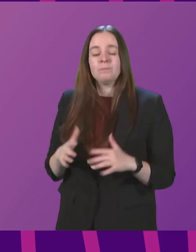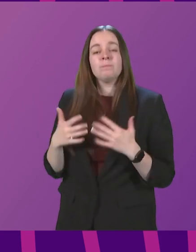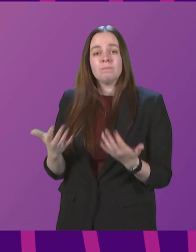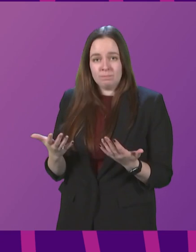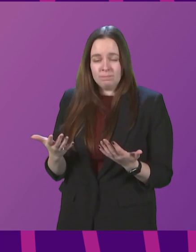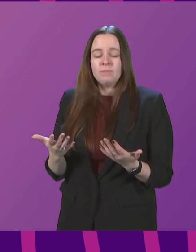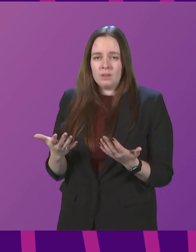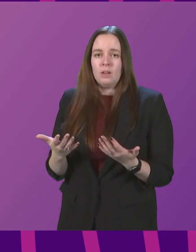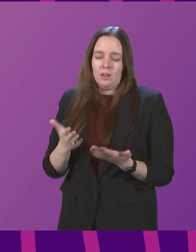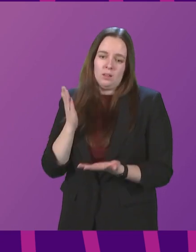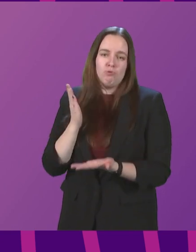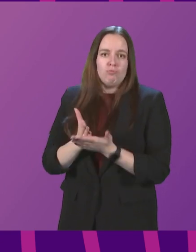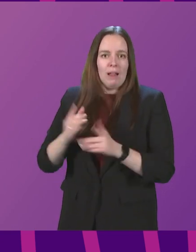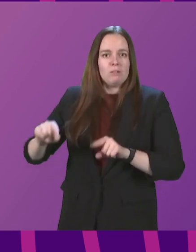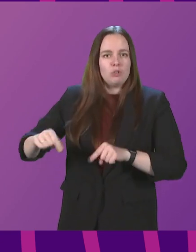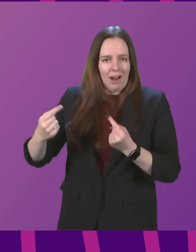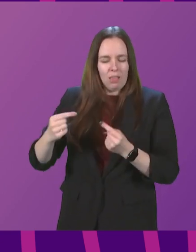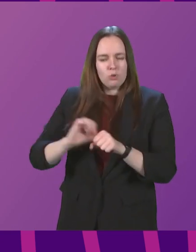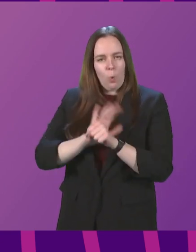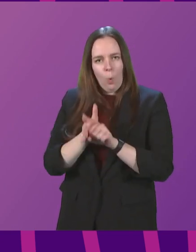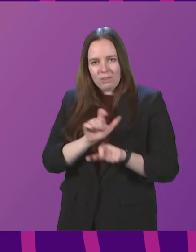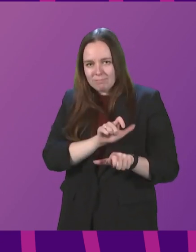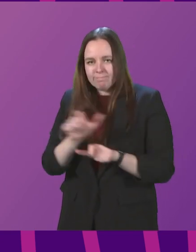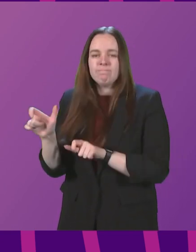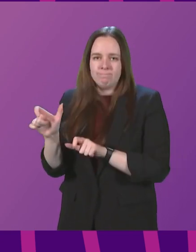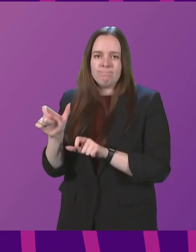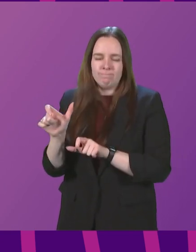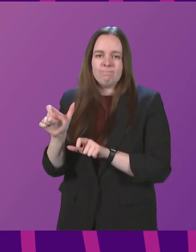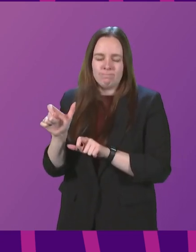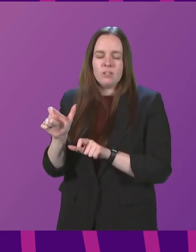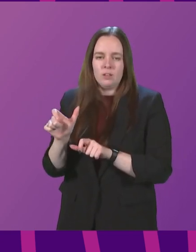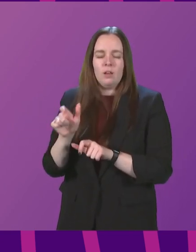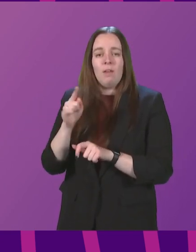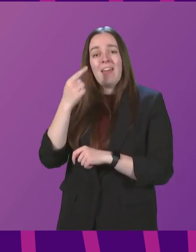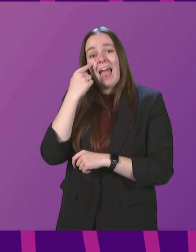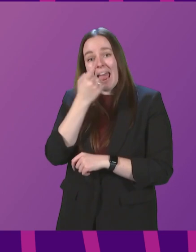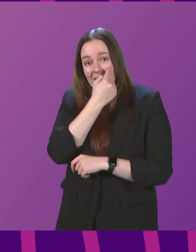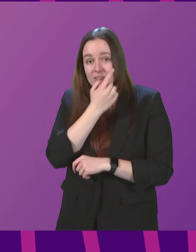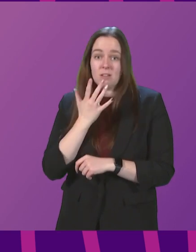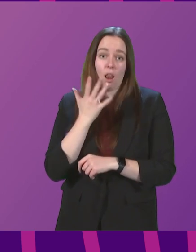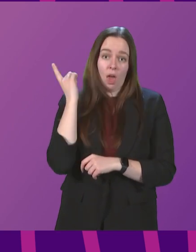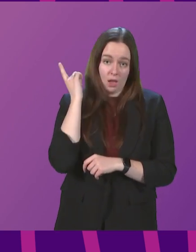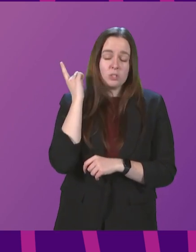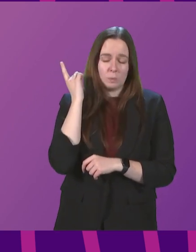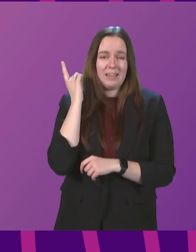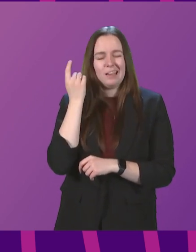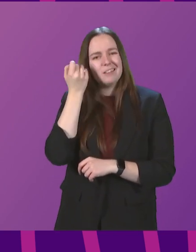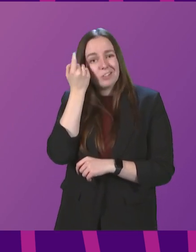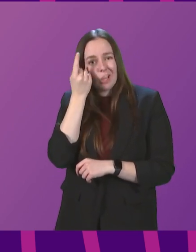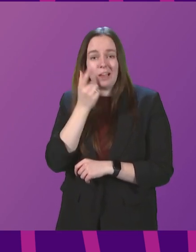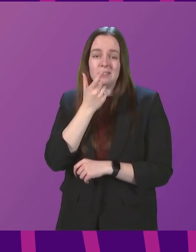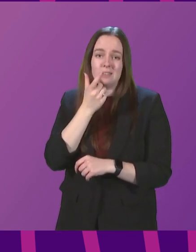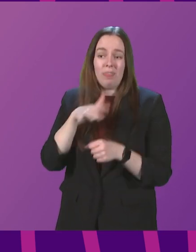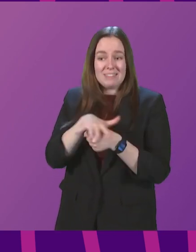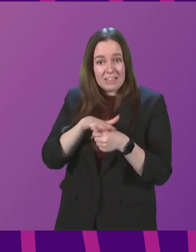notwithstanding the very real challenges COVID continues to present, the evidence I set out last week suggesting that the situation